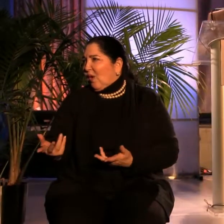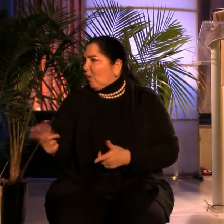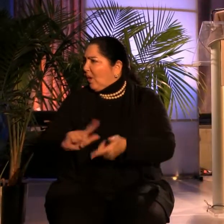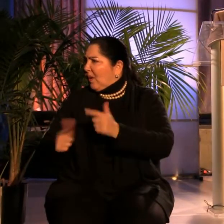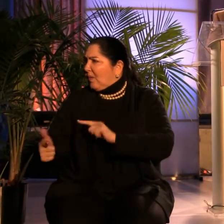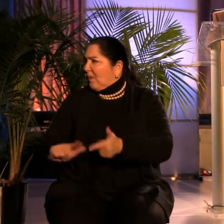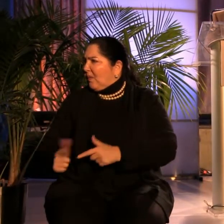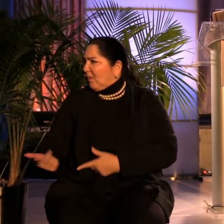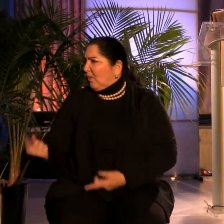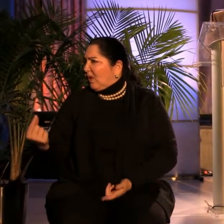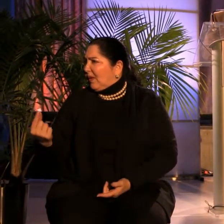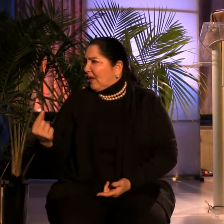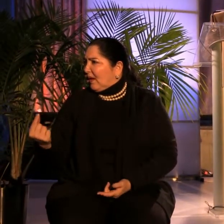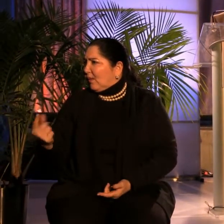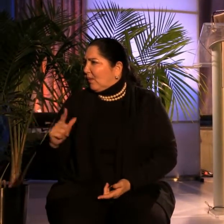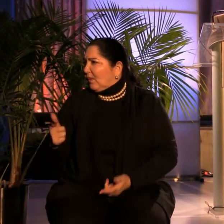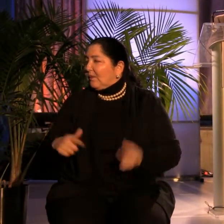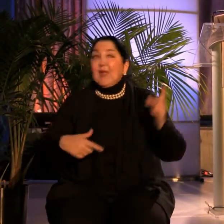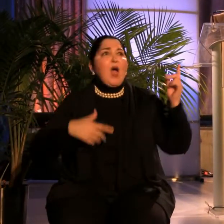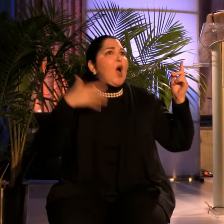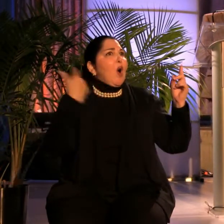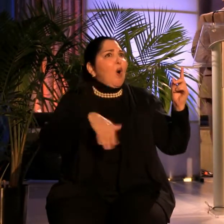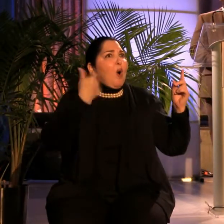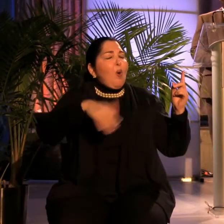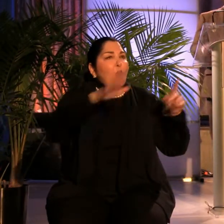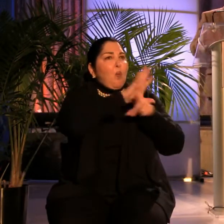Wow. Just off top.